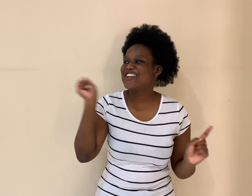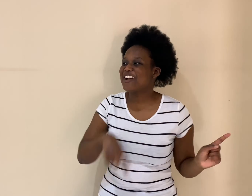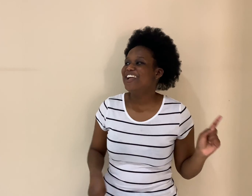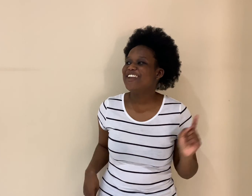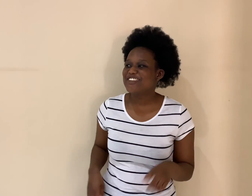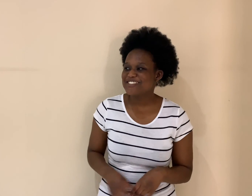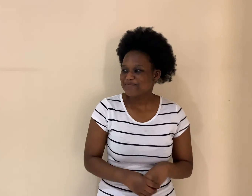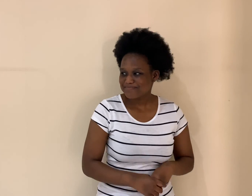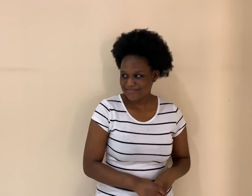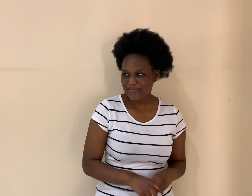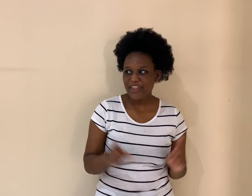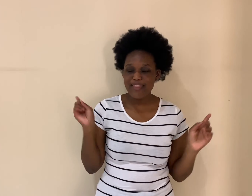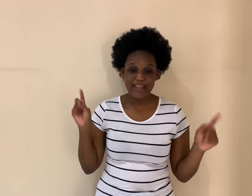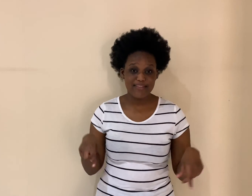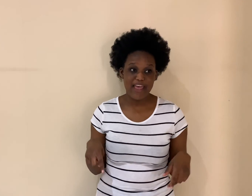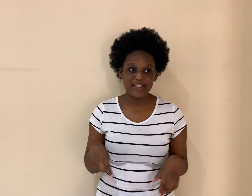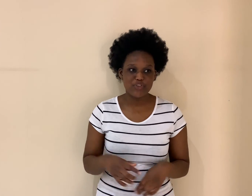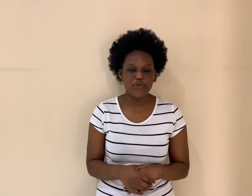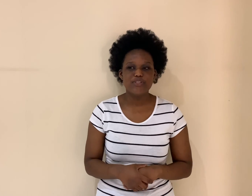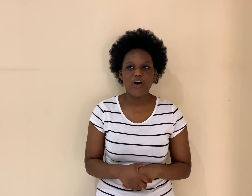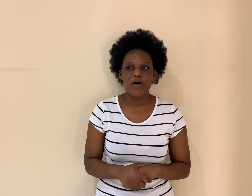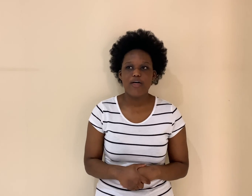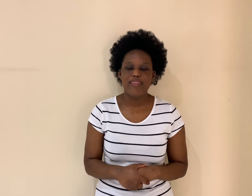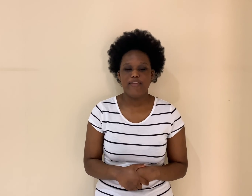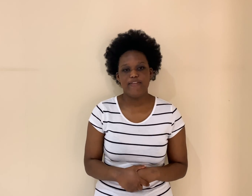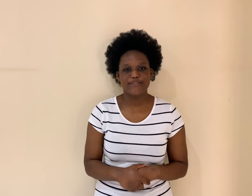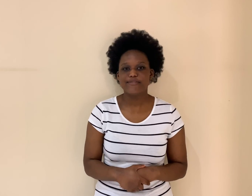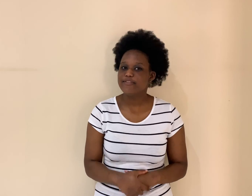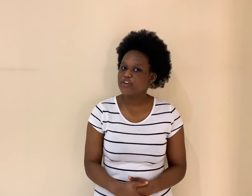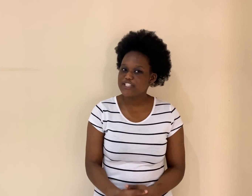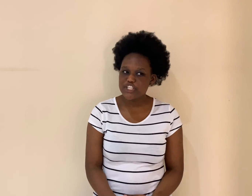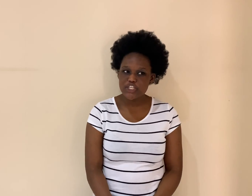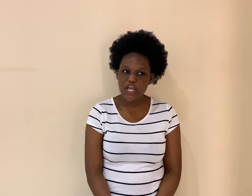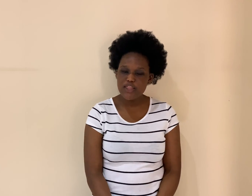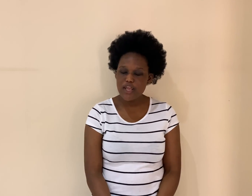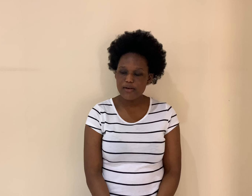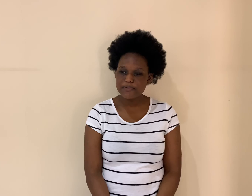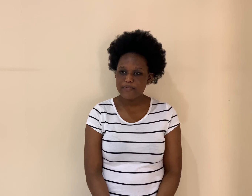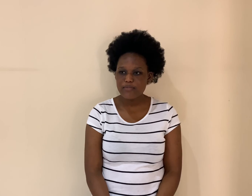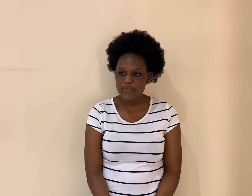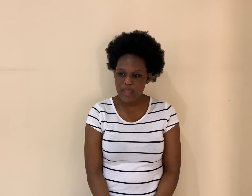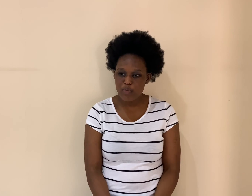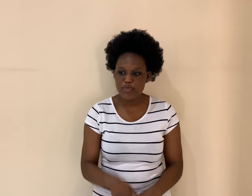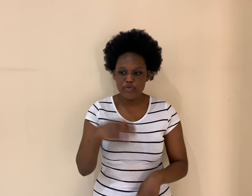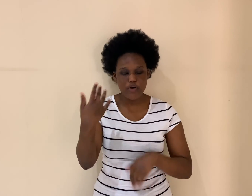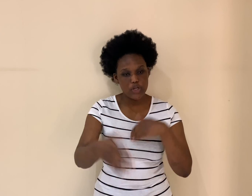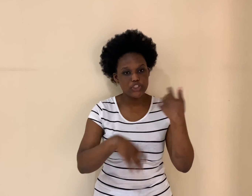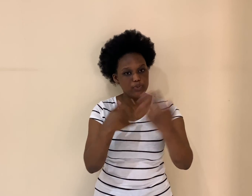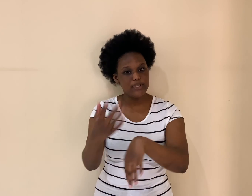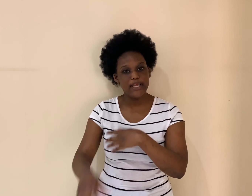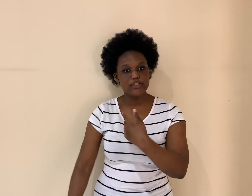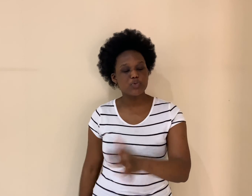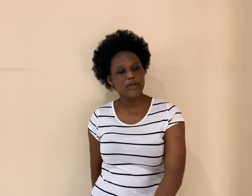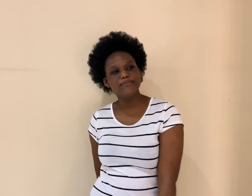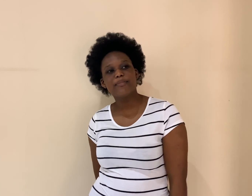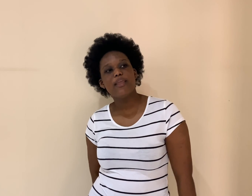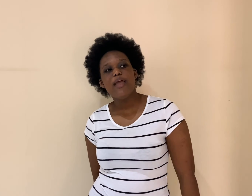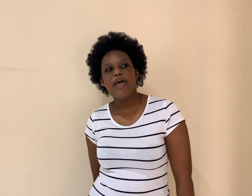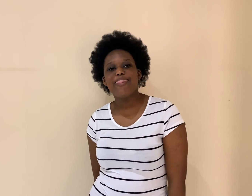So, yeah. Anyways, that's that. Those are the effects of deforestation. And then, now we move on to the next one, and